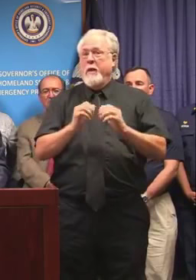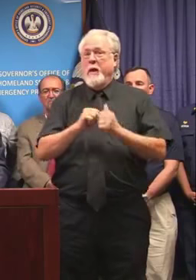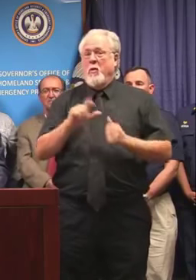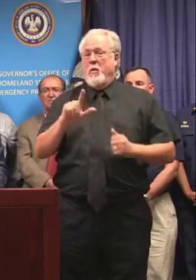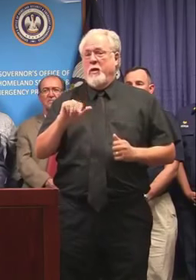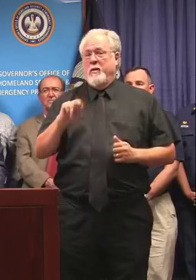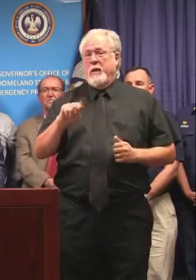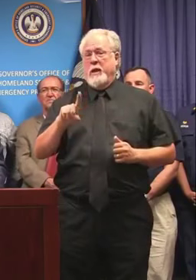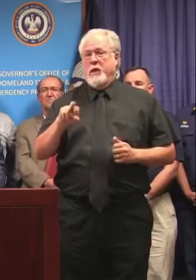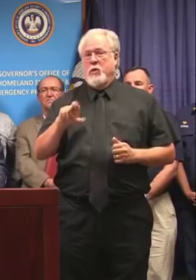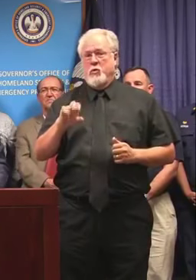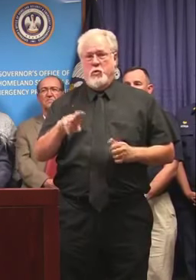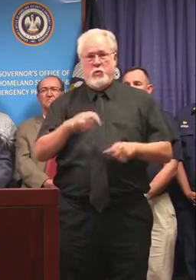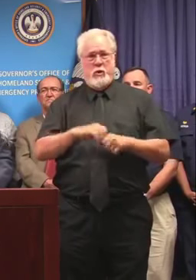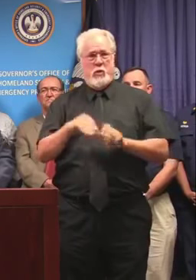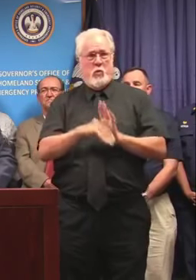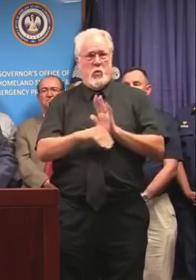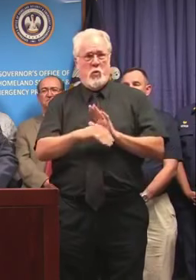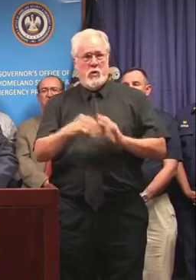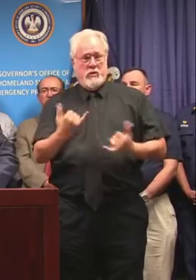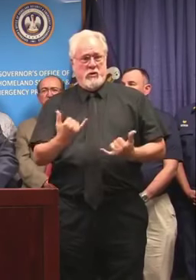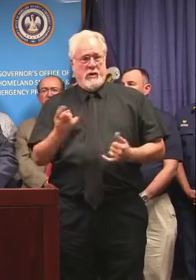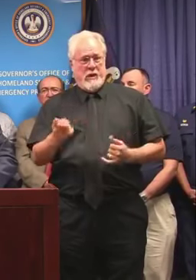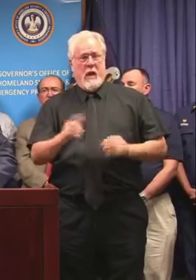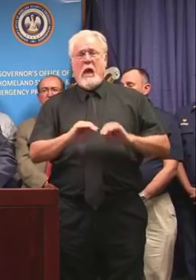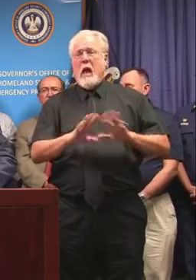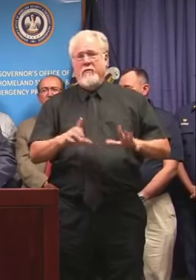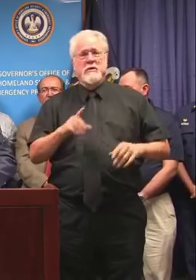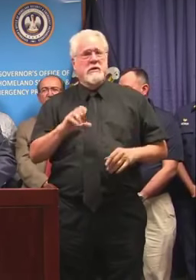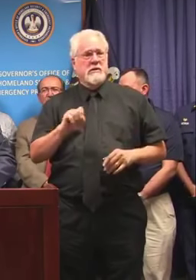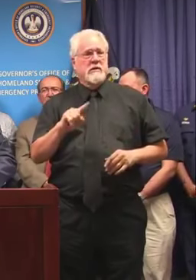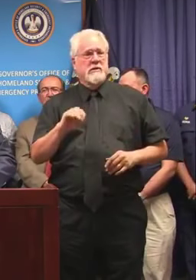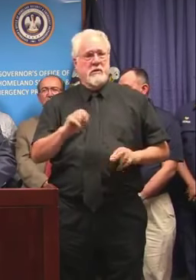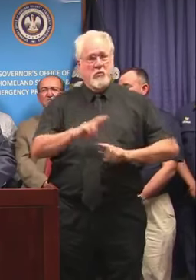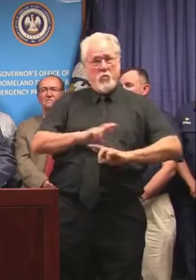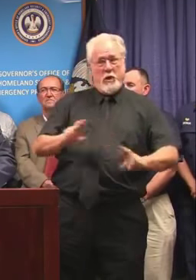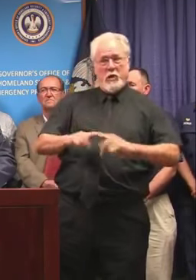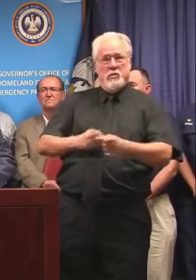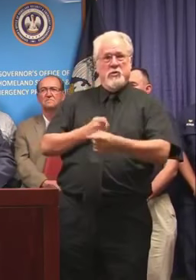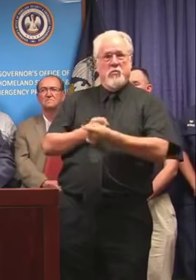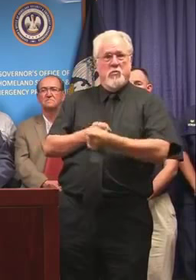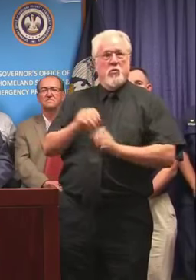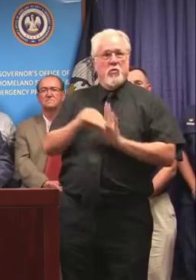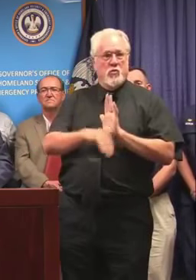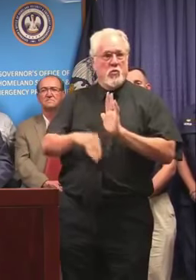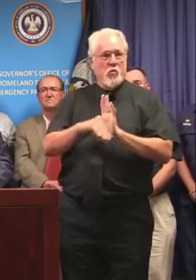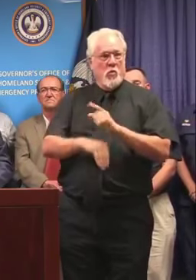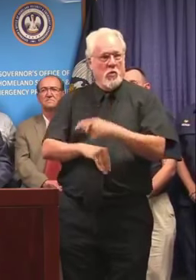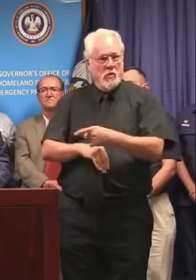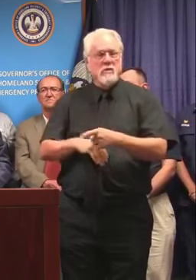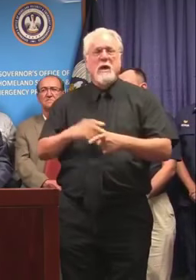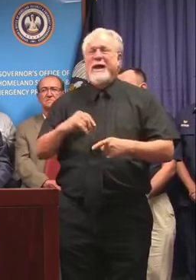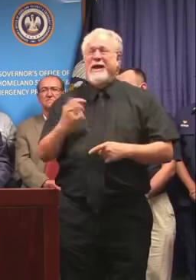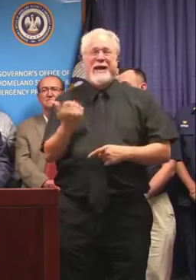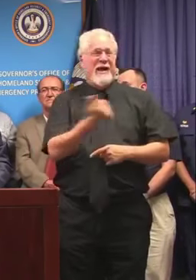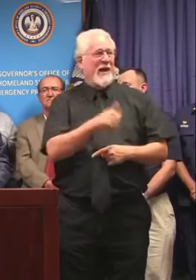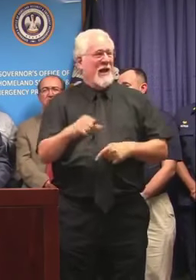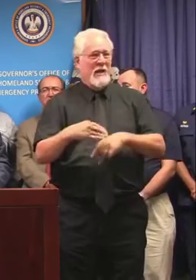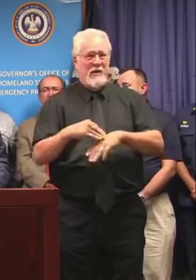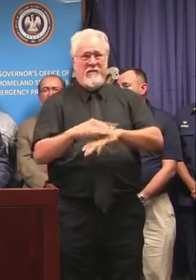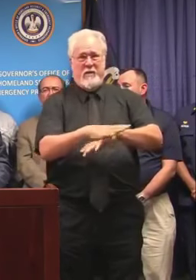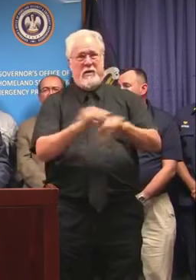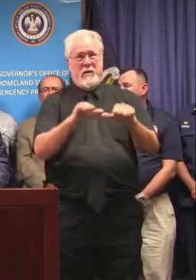Landrieu of New Orleans today. Obviously, the state stands ready to support the city of New Orleans and really all of the affected